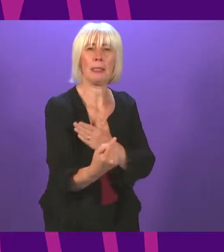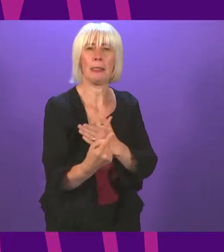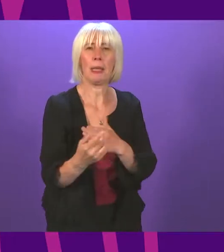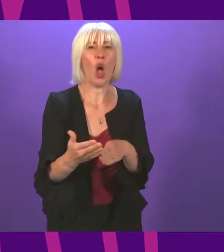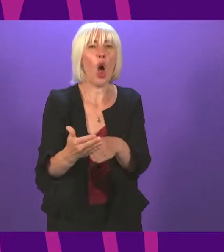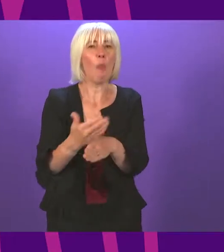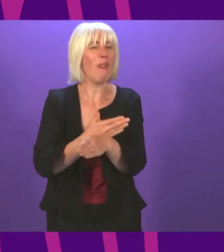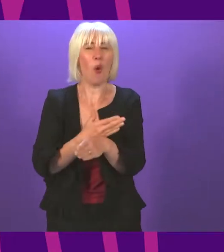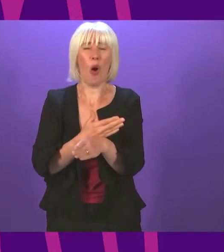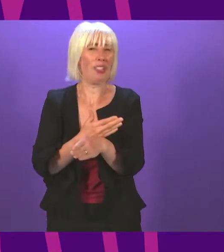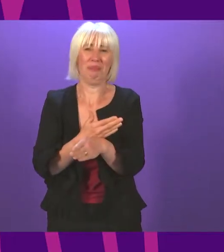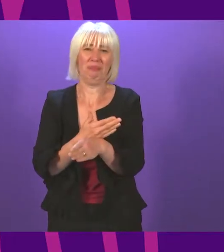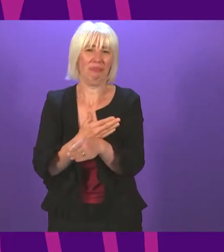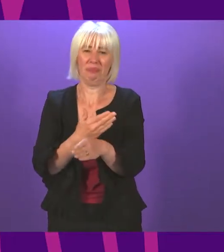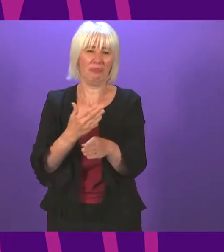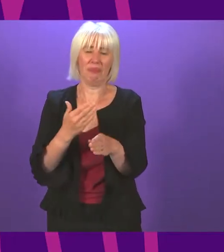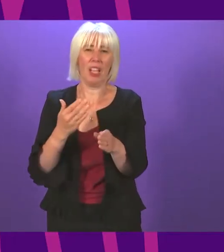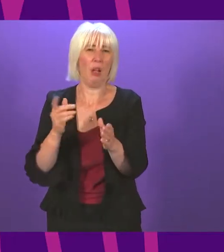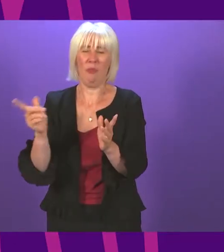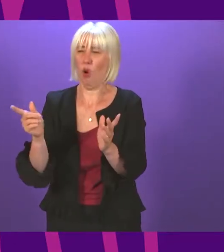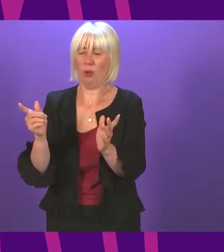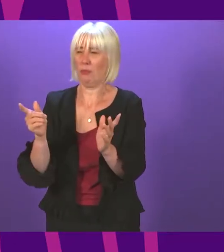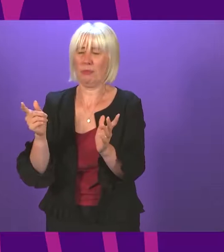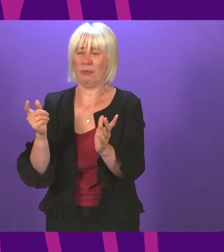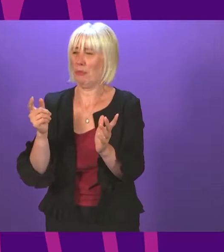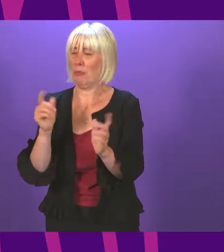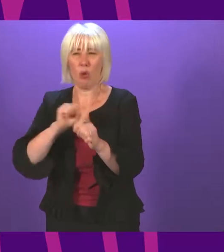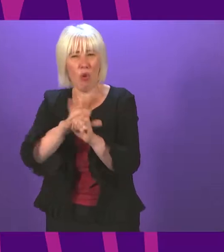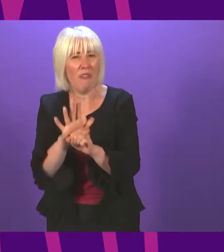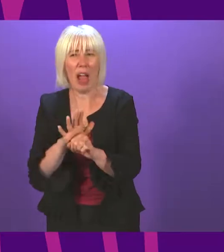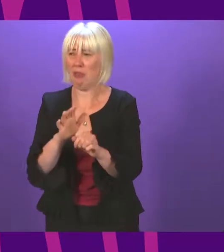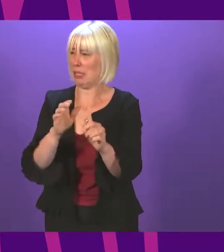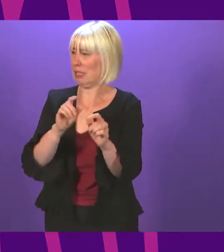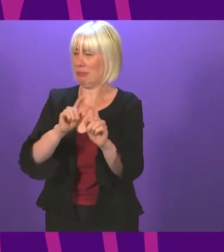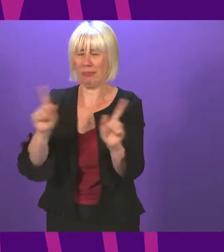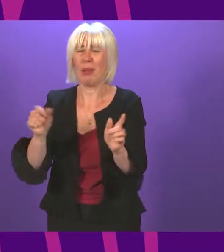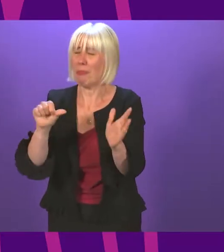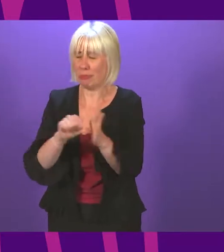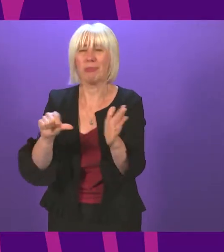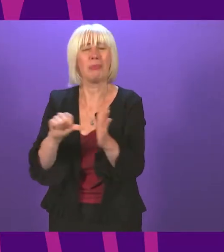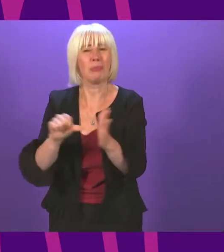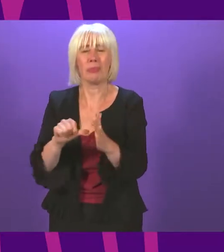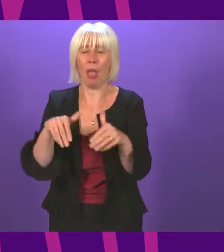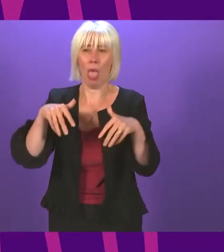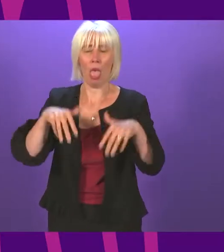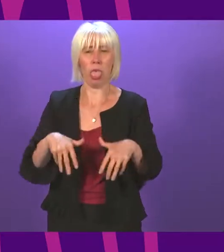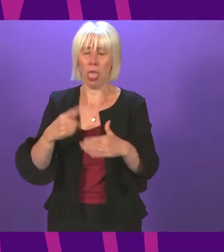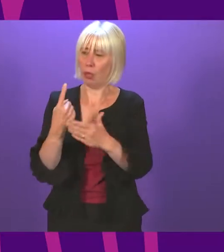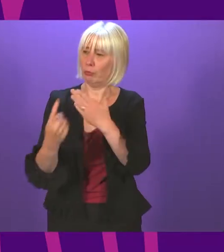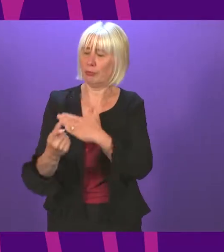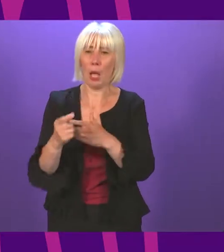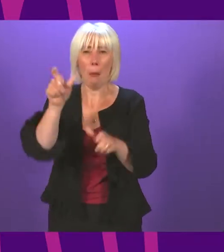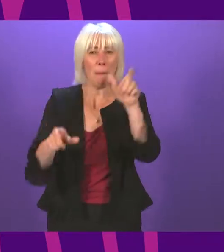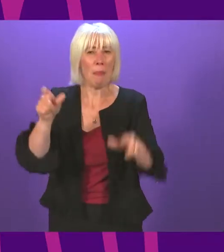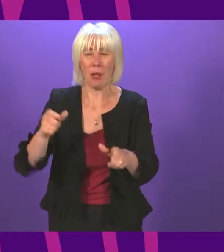any of us had heard either of Wuhan, China or of the coronavirus. And when many vulnerable citizens would go days